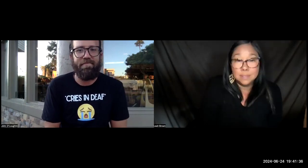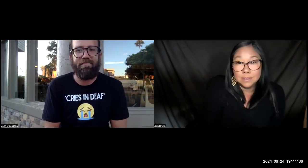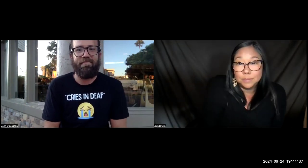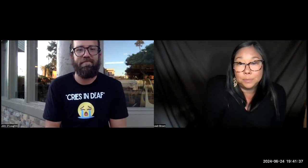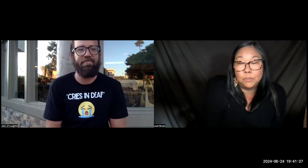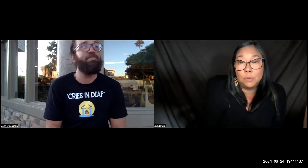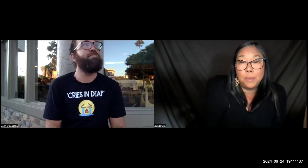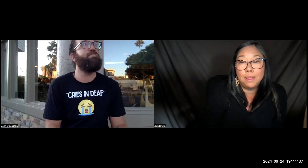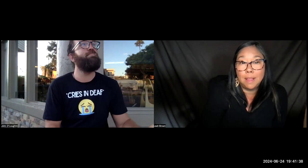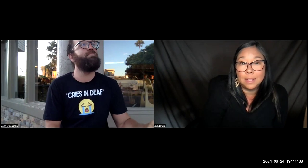before being class.